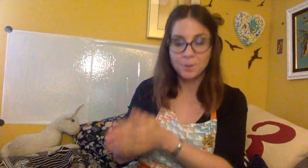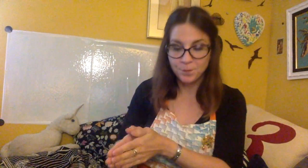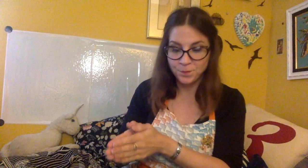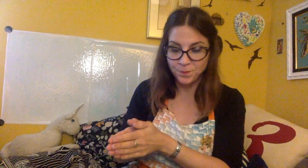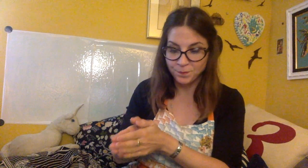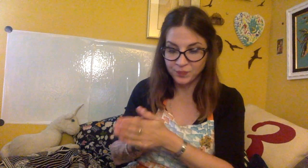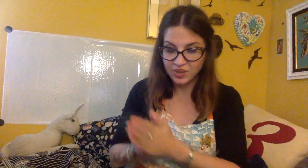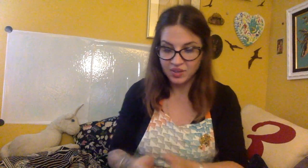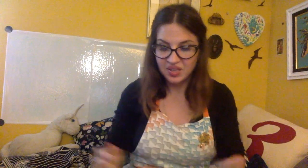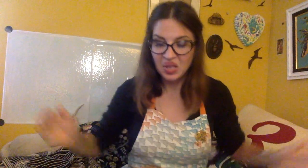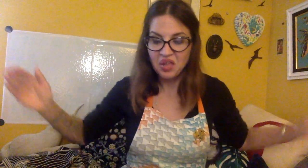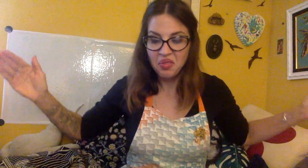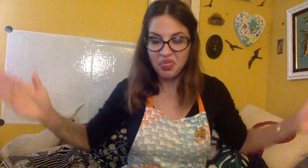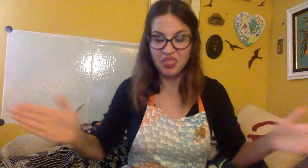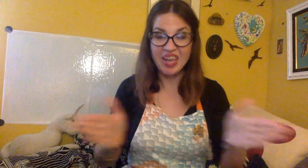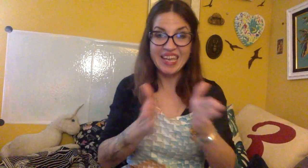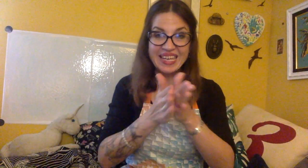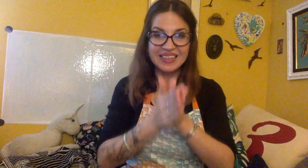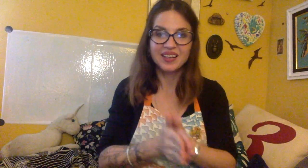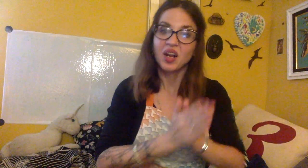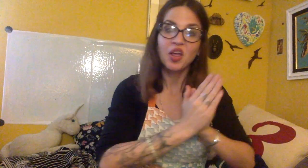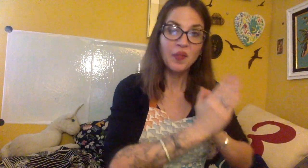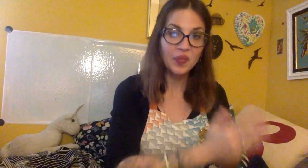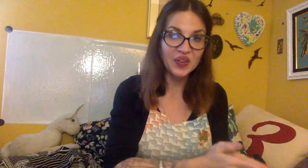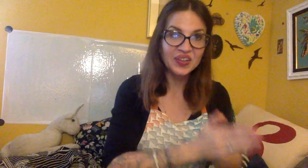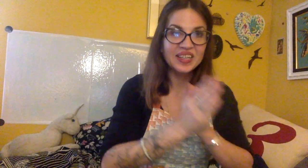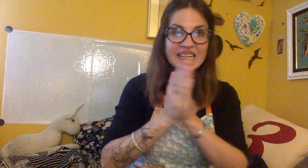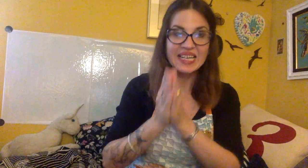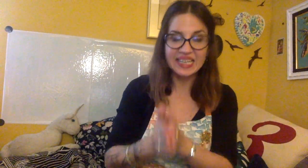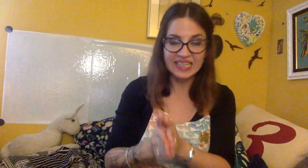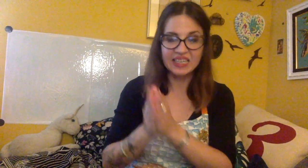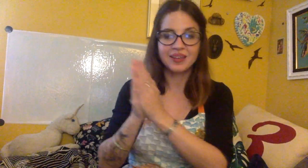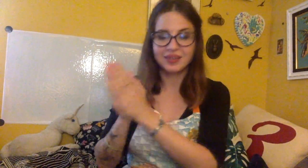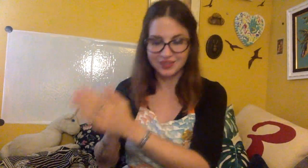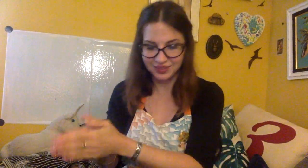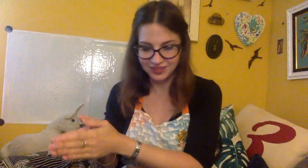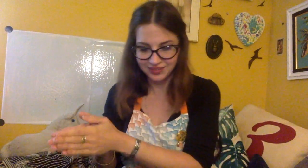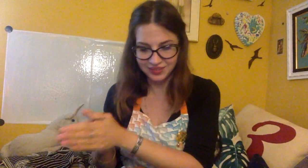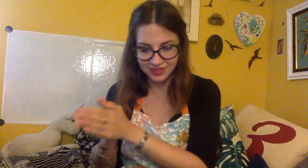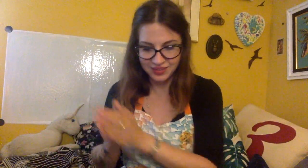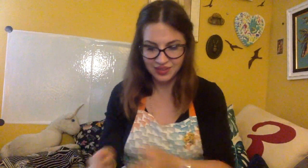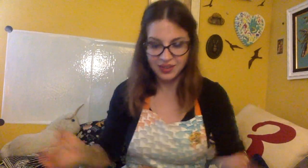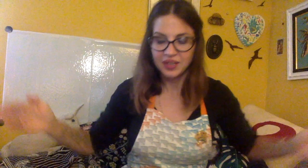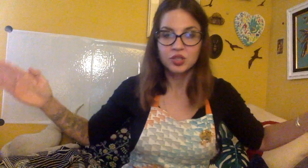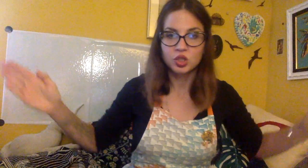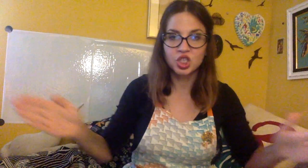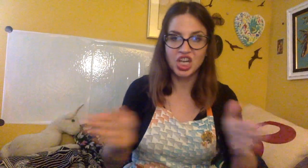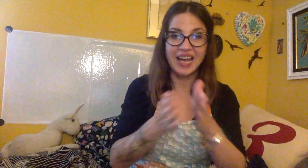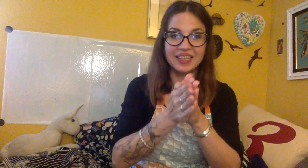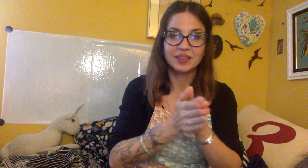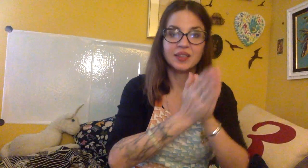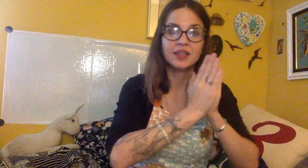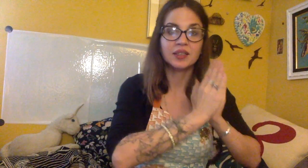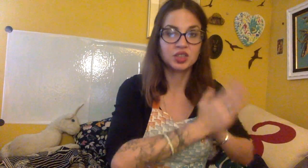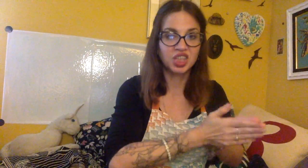P. Thin. Th. I. P. Check. Ch.